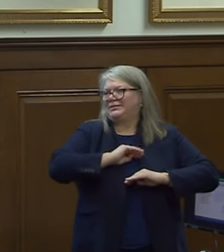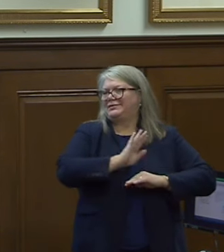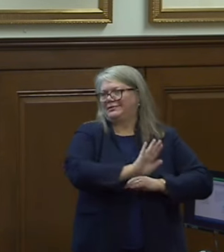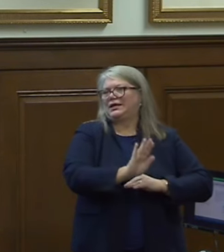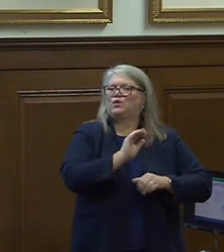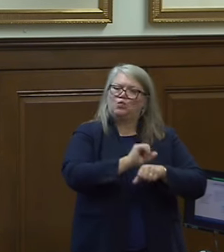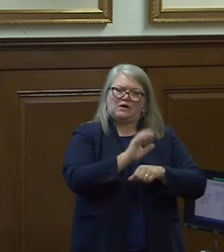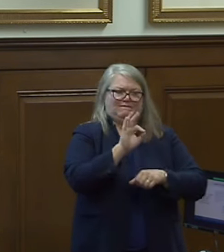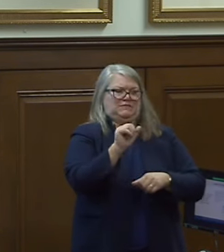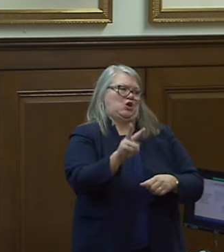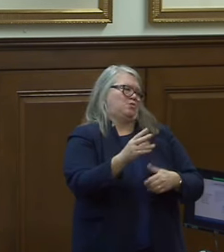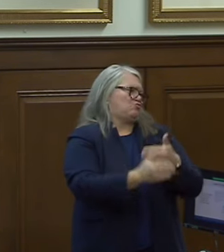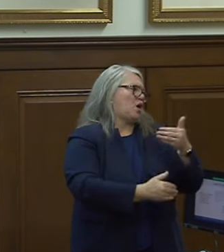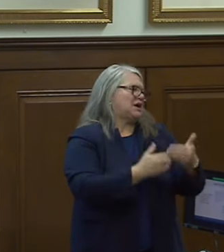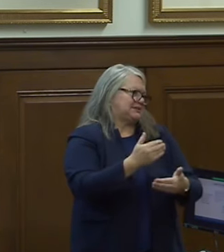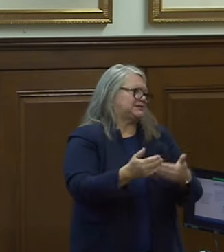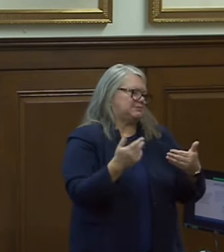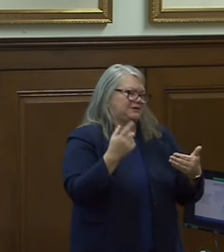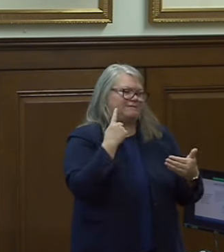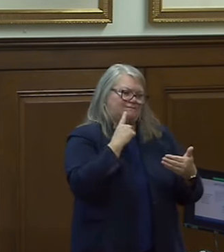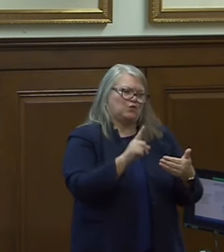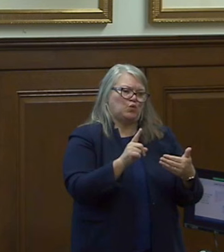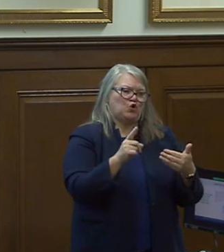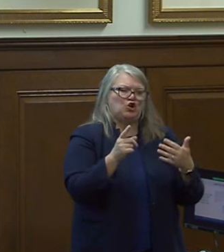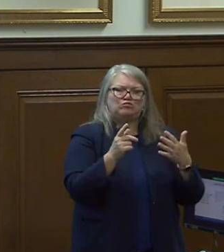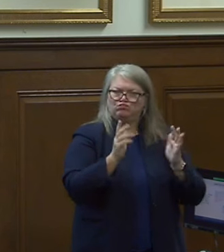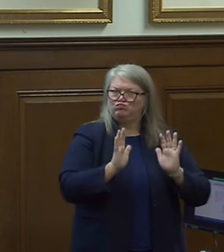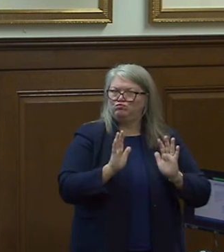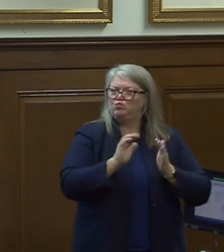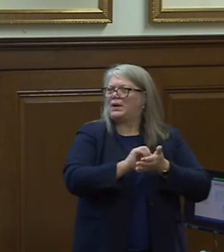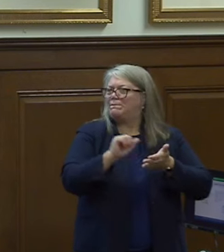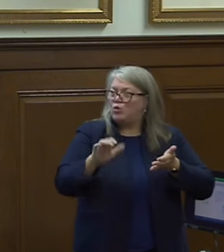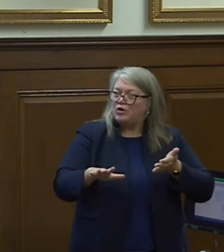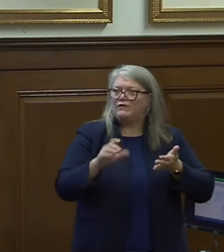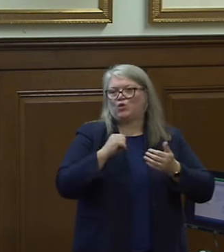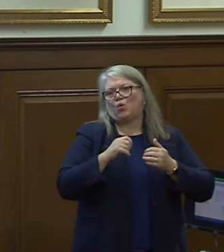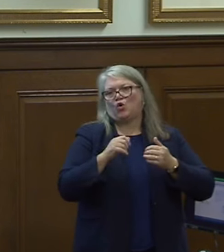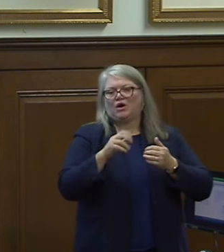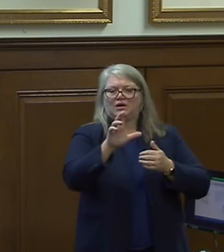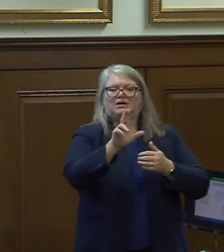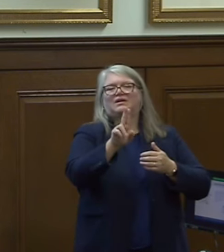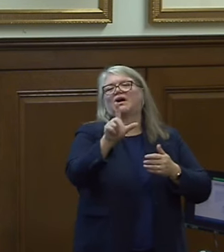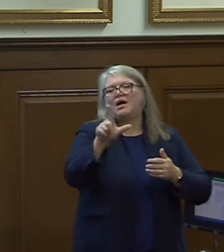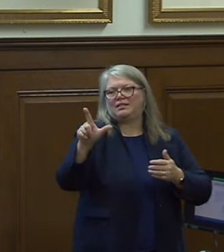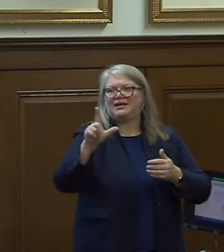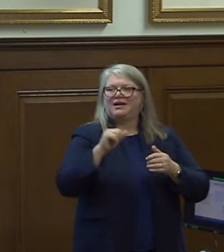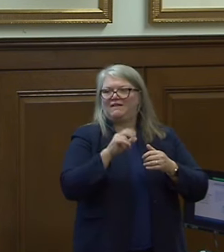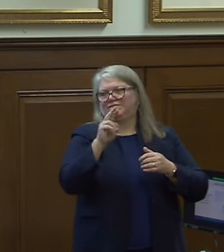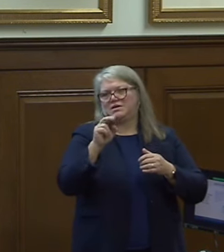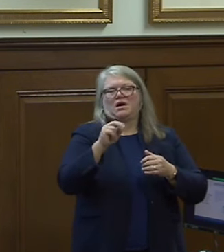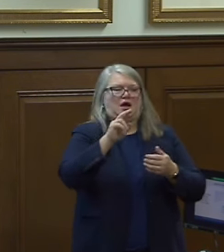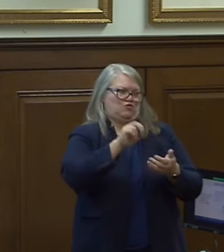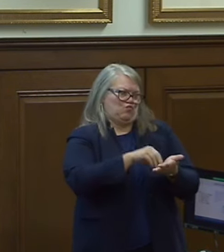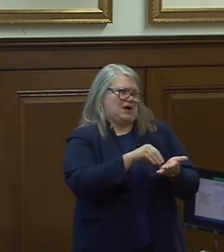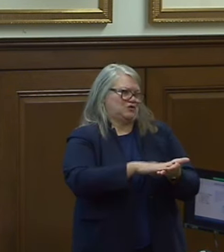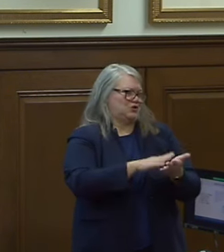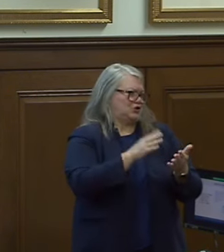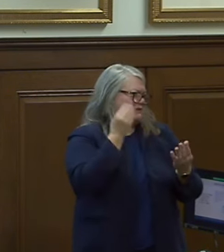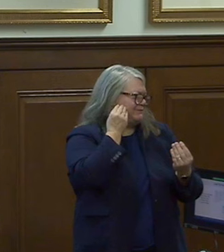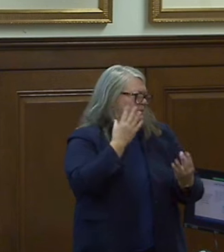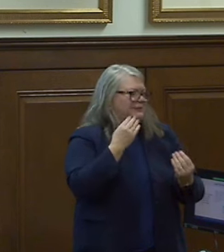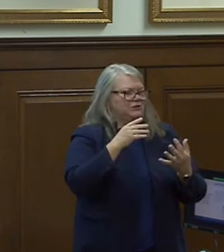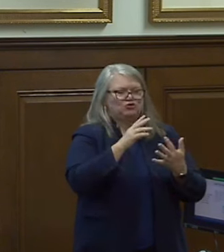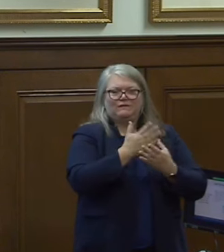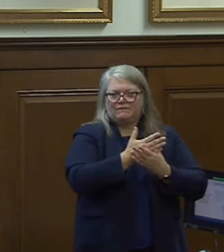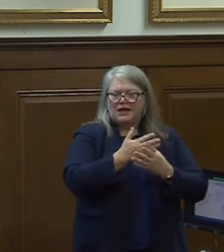your workflow process would be for um removal or culling of non-record material um and